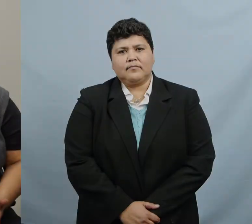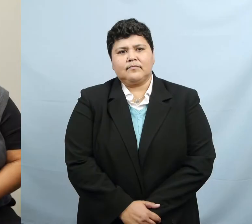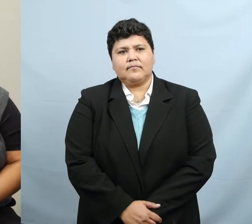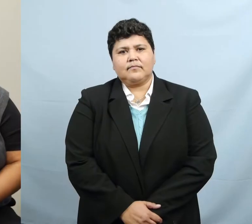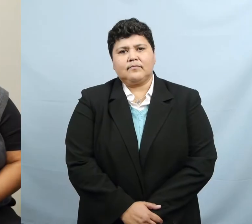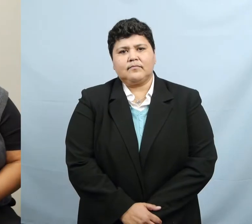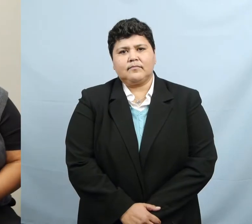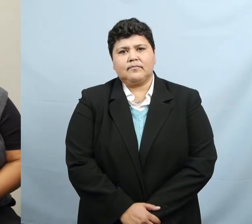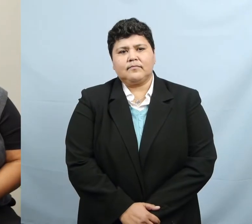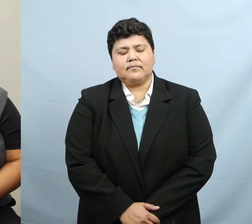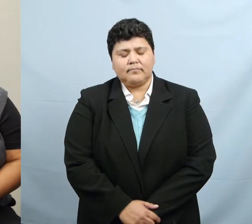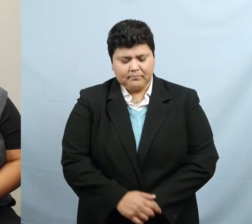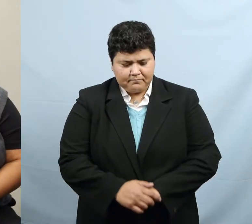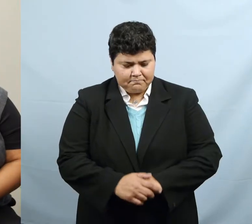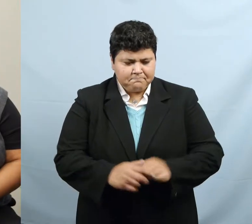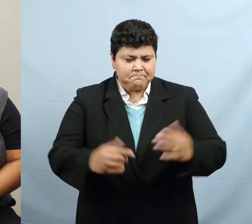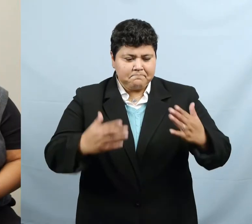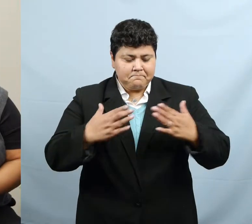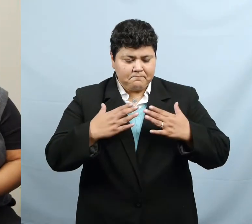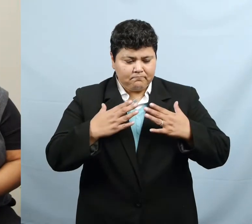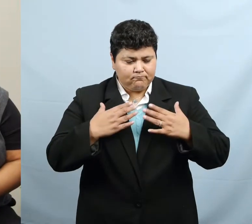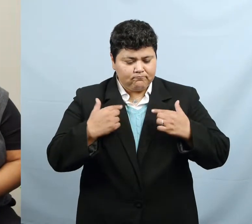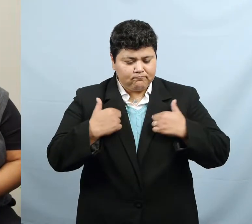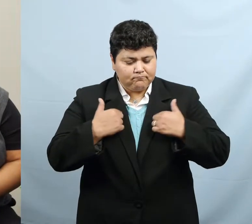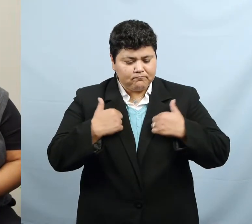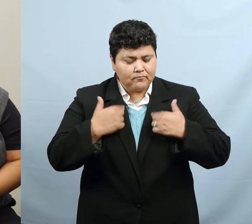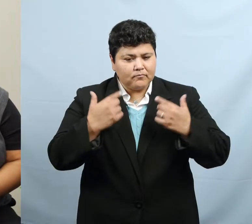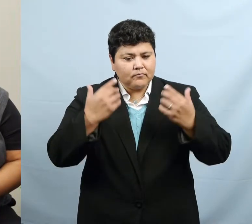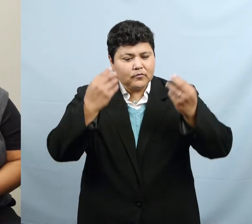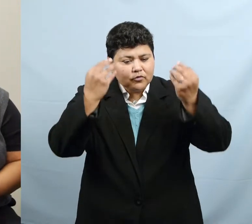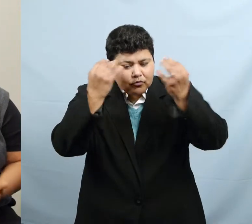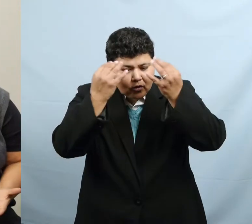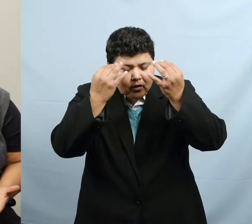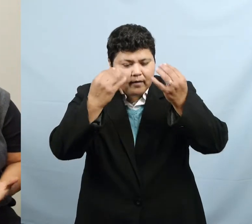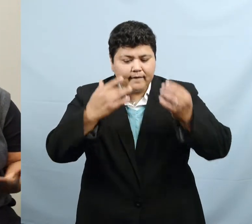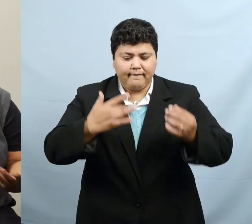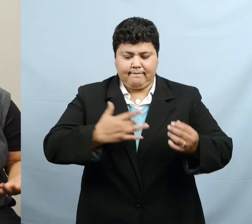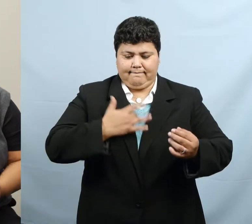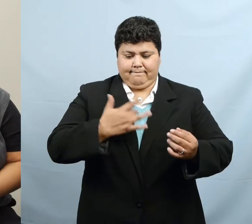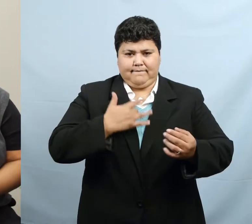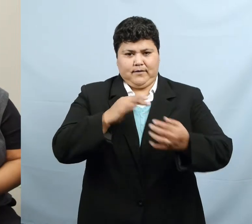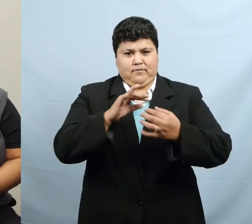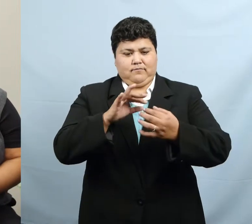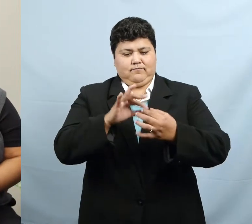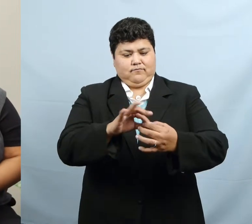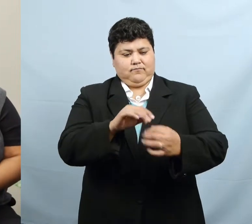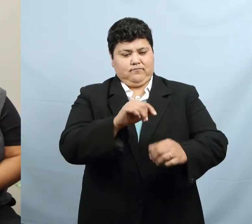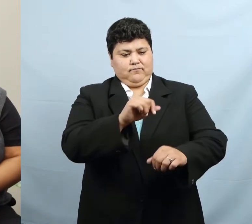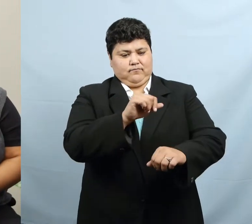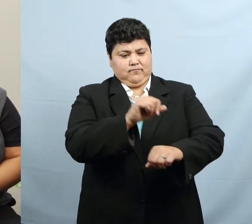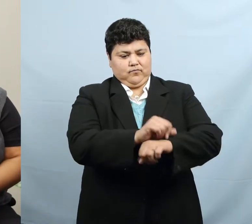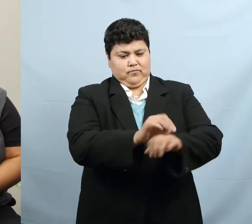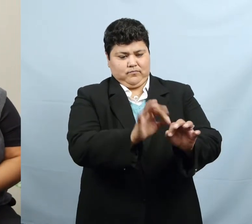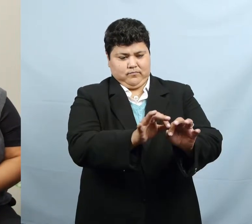So my thoughts and how I feel about the assignment post, the post assignment, you know,